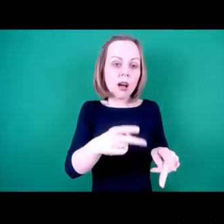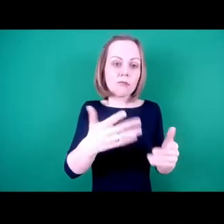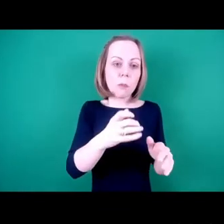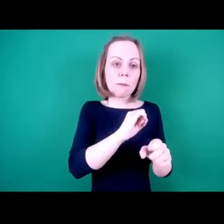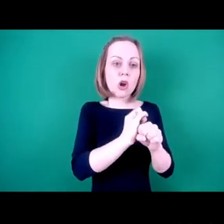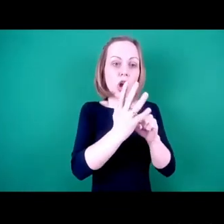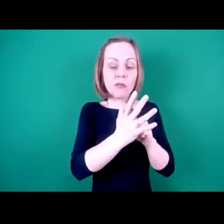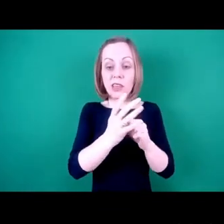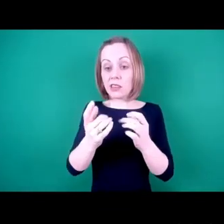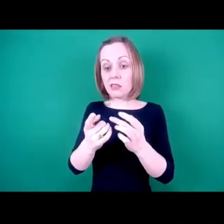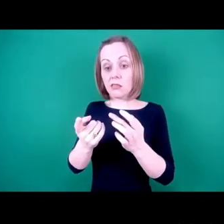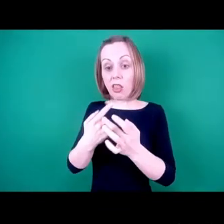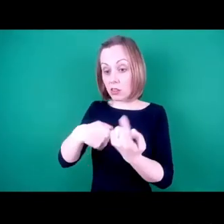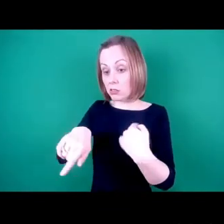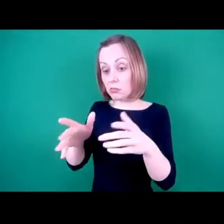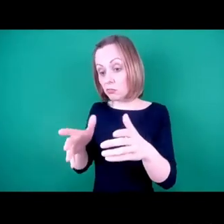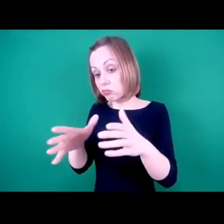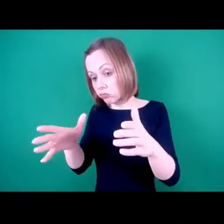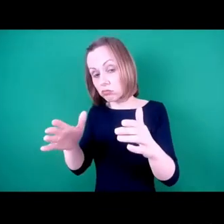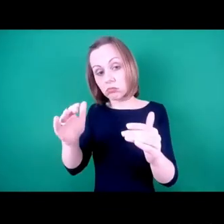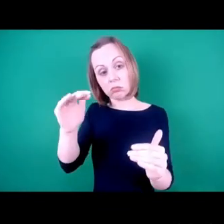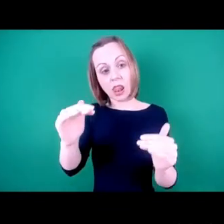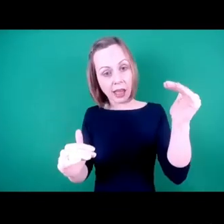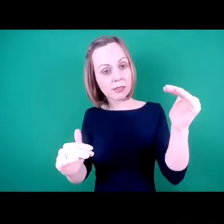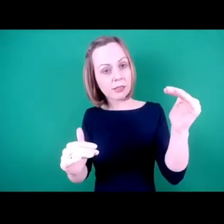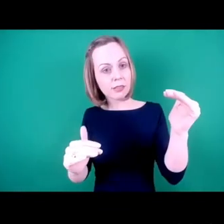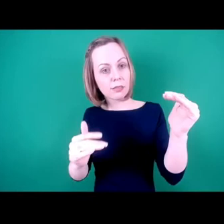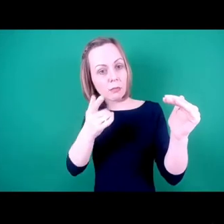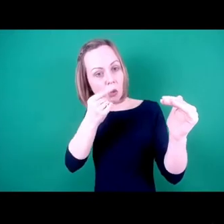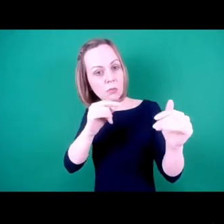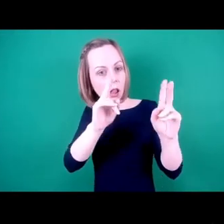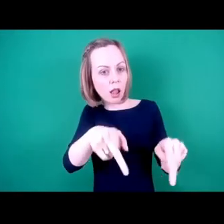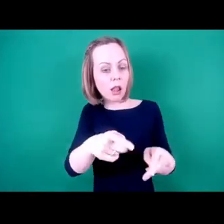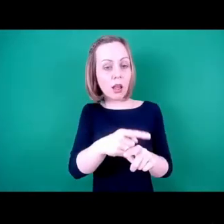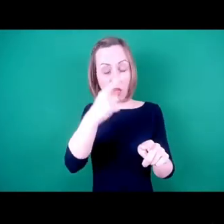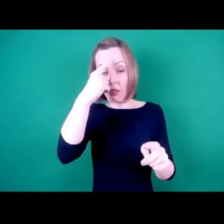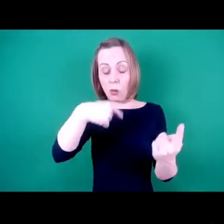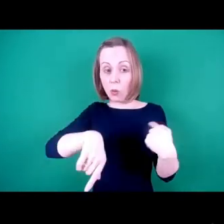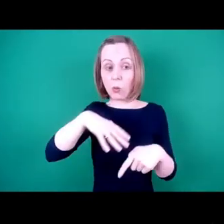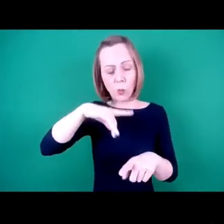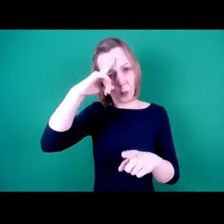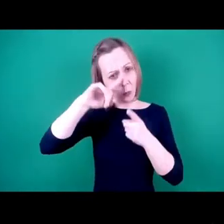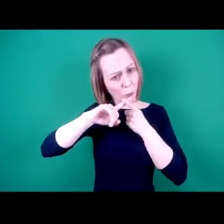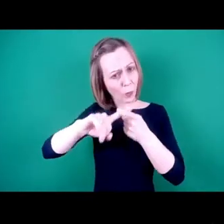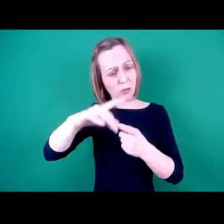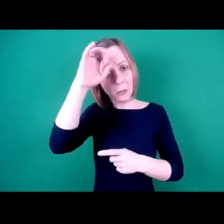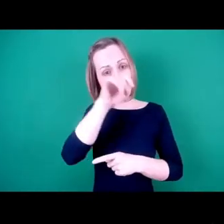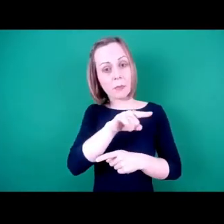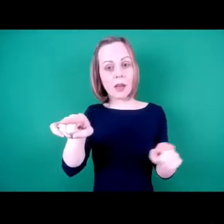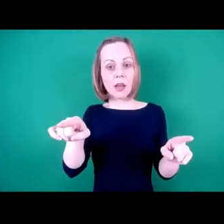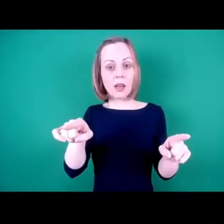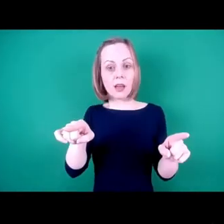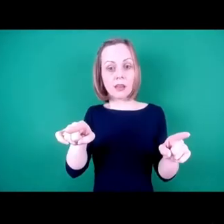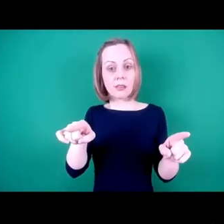which is an awful and shocking statistic. And I think we need to remember as well that this is set against a